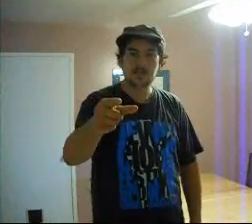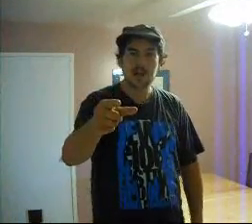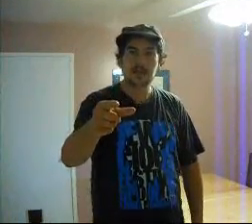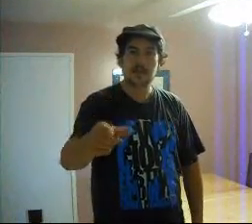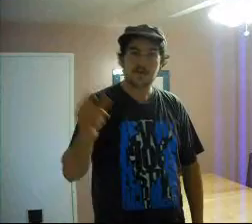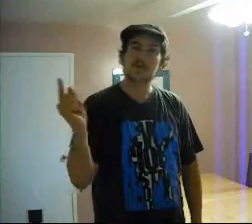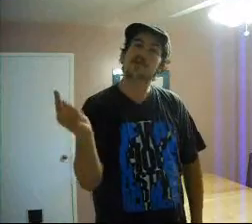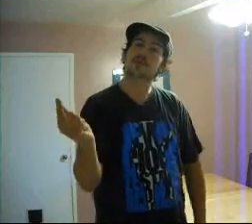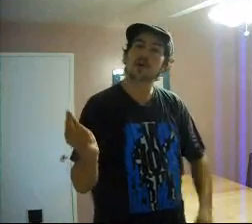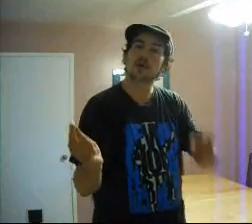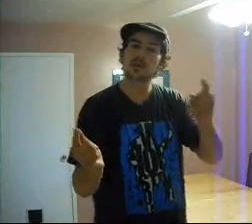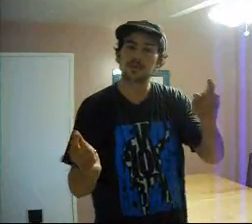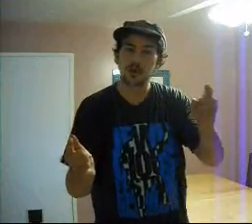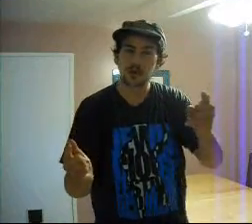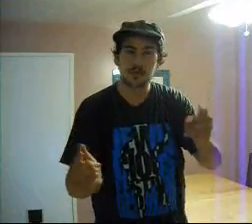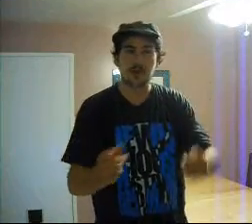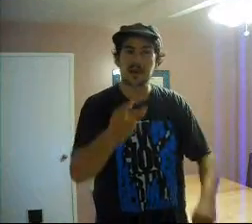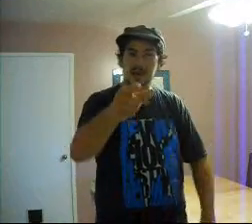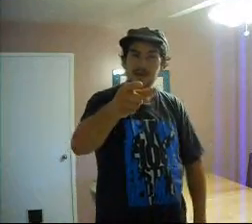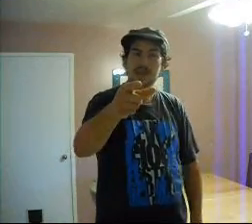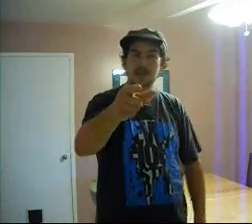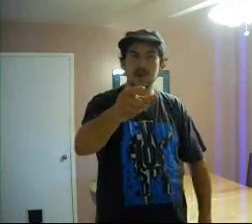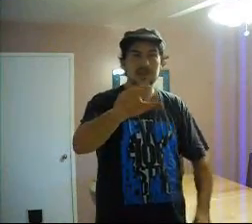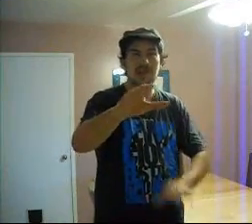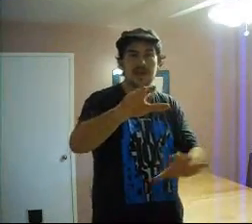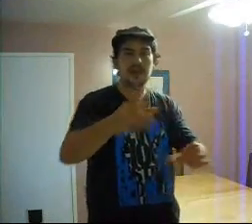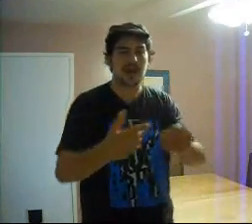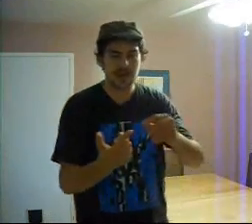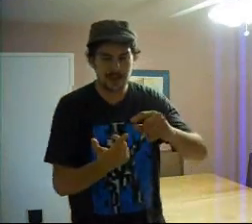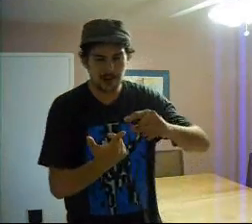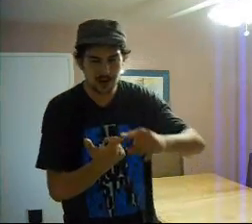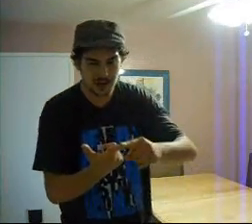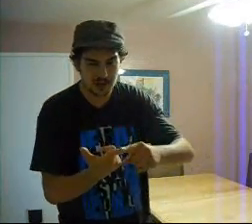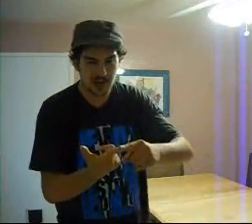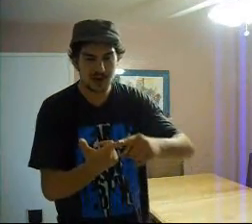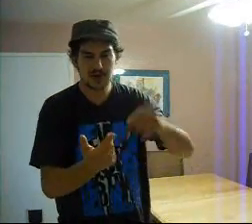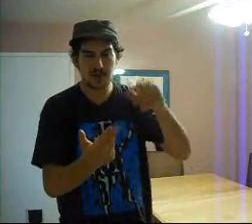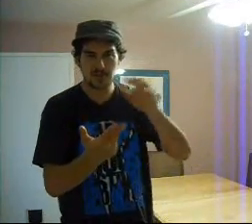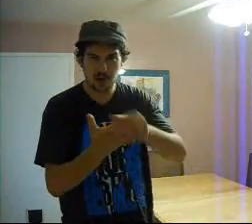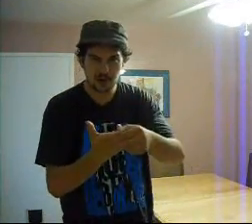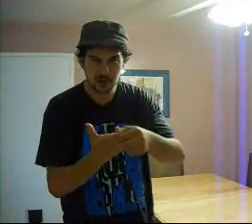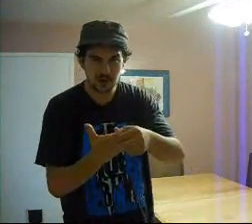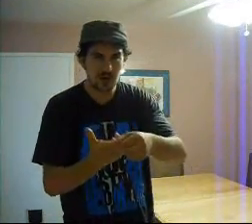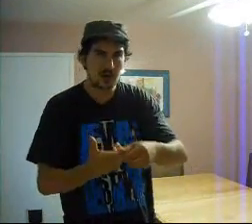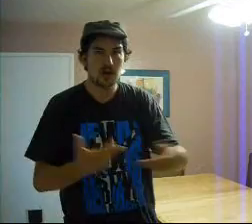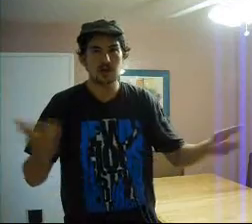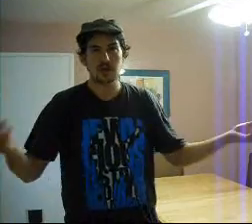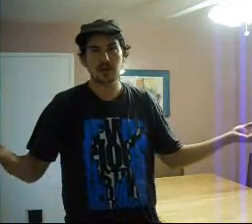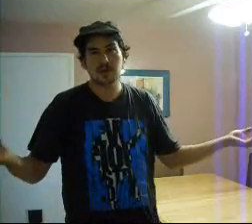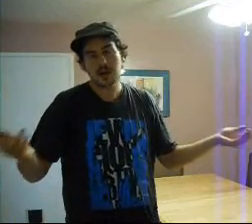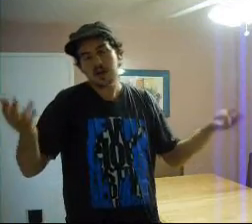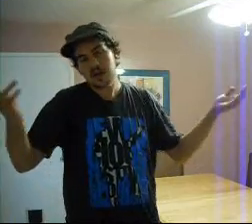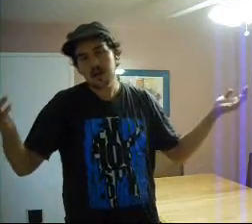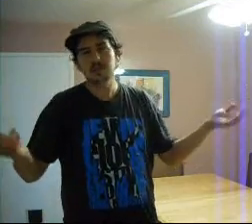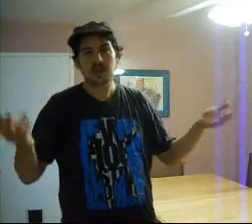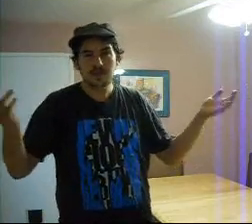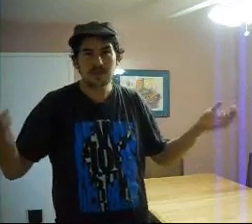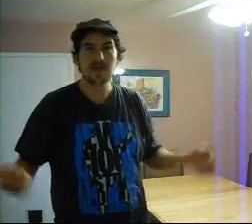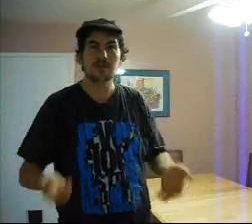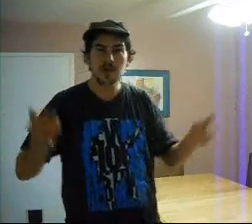that stuff between the bruchos and bruch shomar. But let me tell you what I say every day. I say bruchos. I say the bruchos. You know, whatever. I'm good.